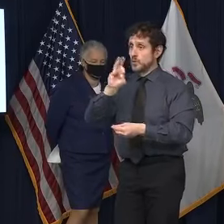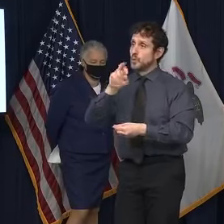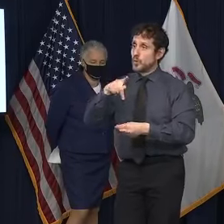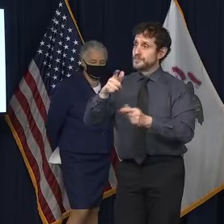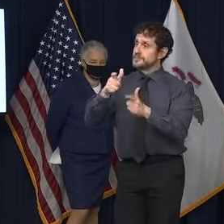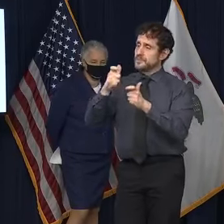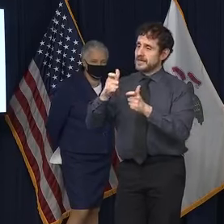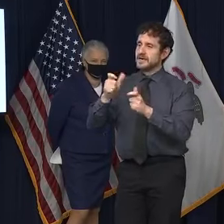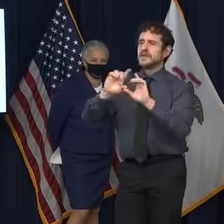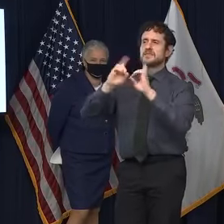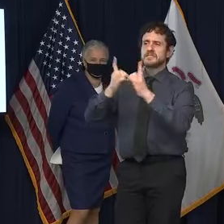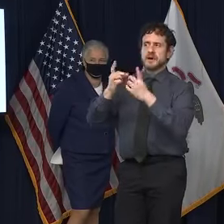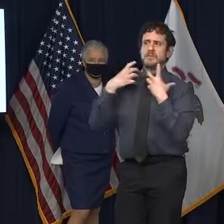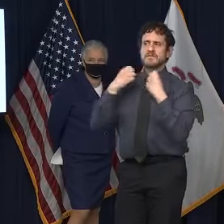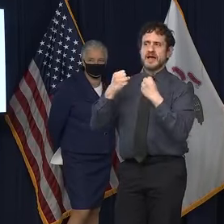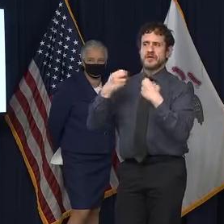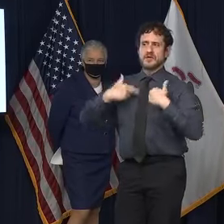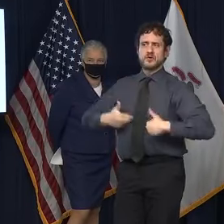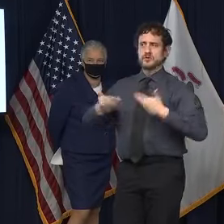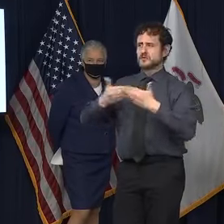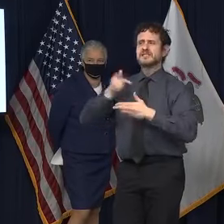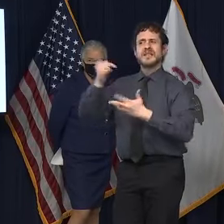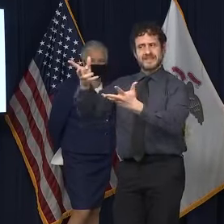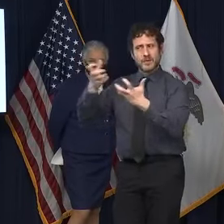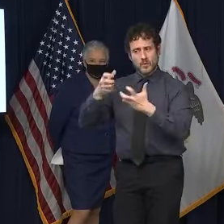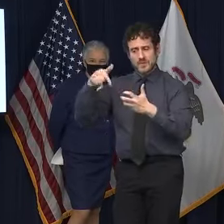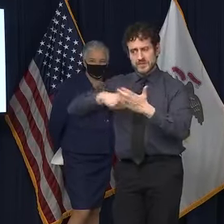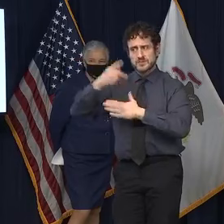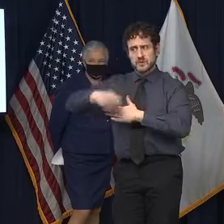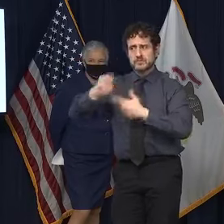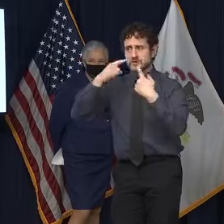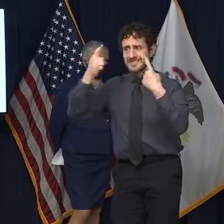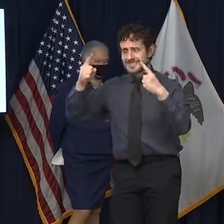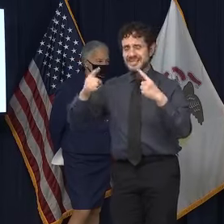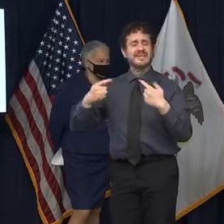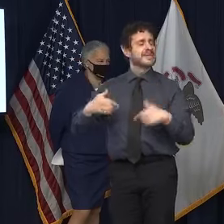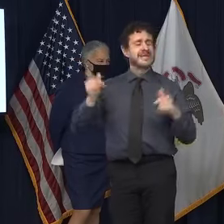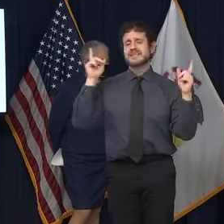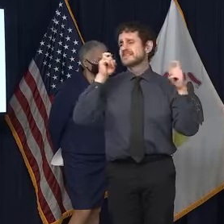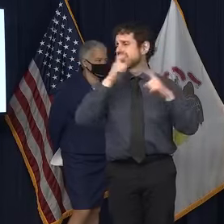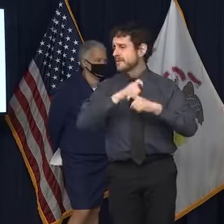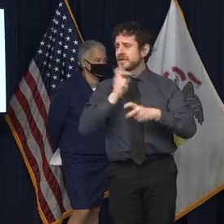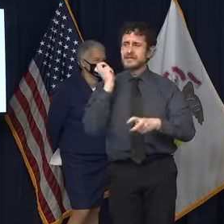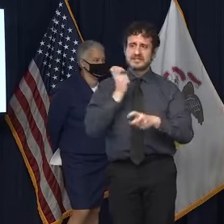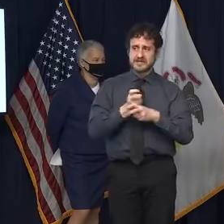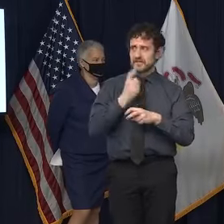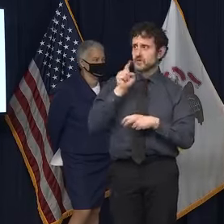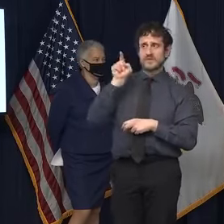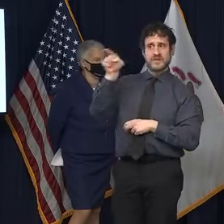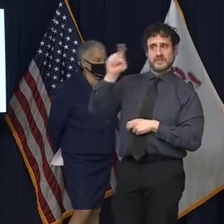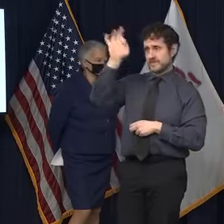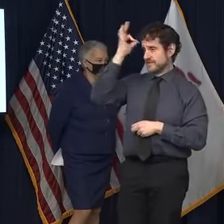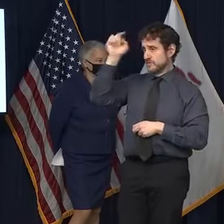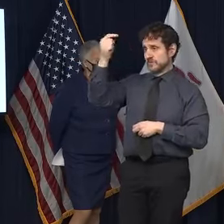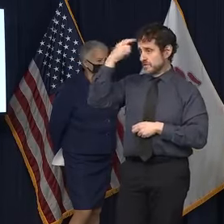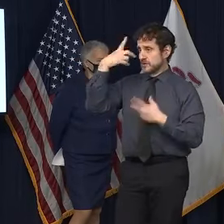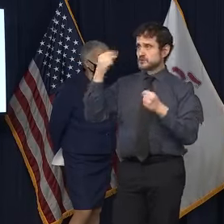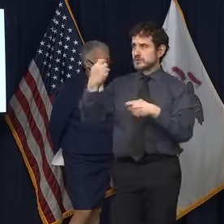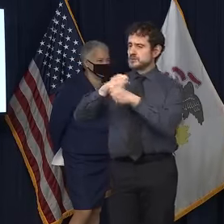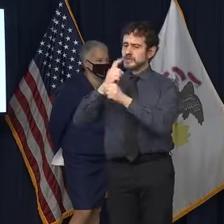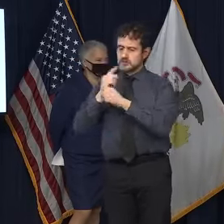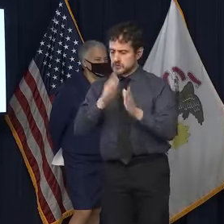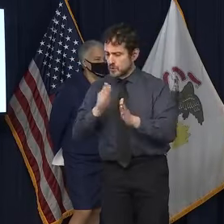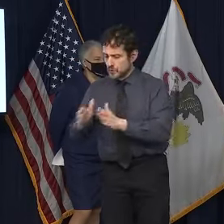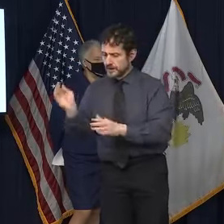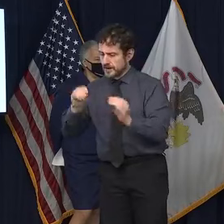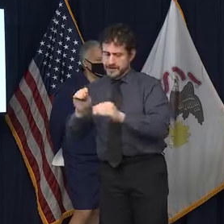they all want this to go well. And again, there are complications, difficulties, uh, on their end, uh, to try to get all of that